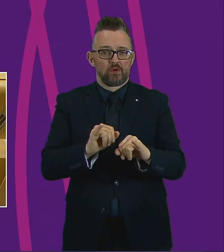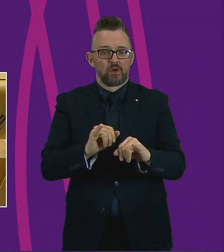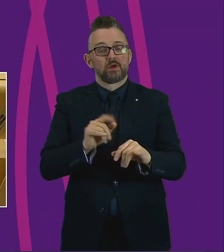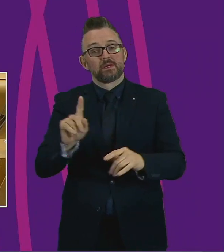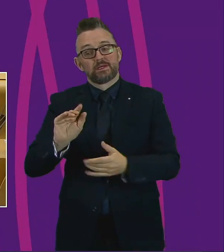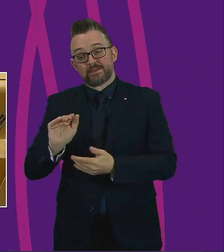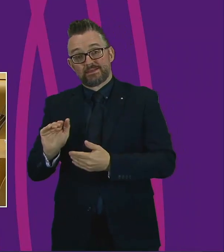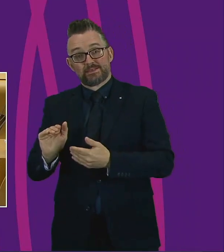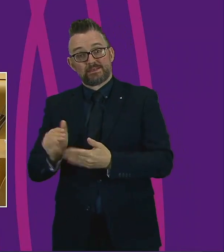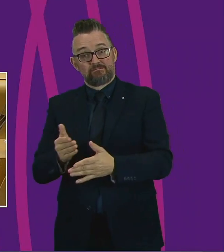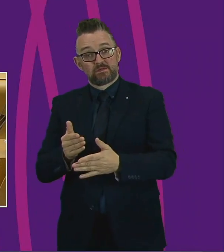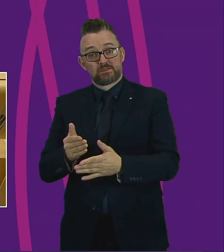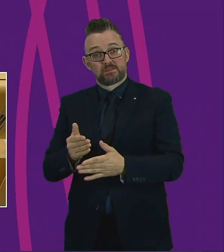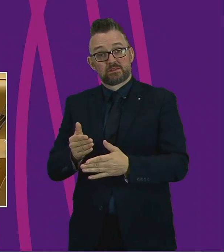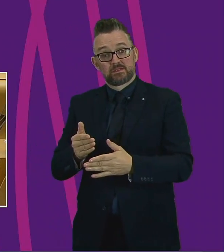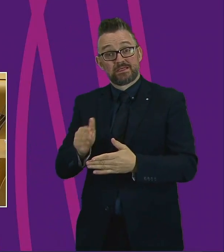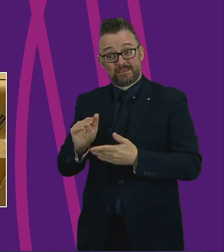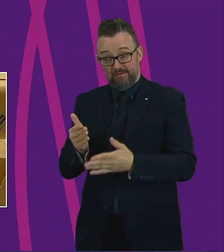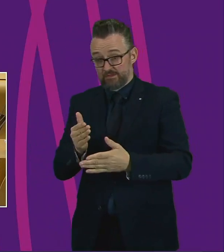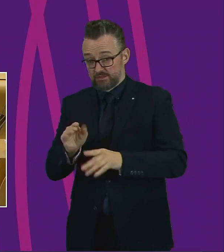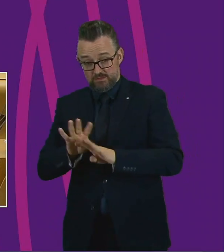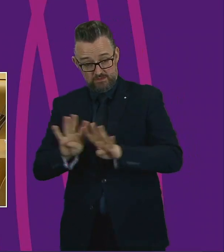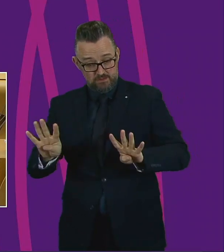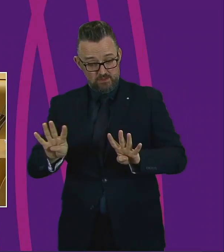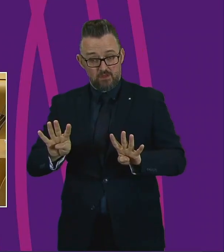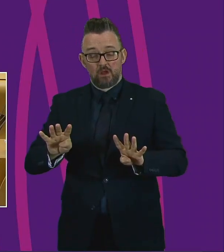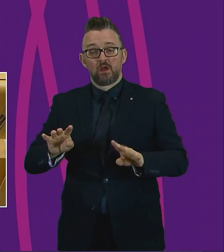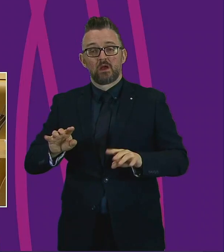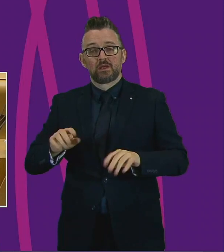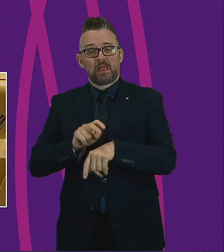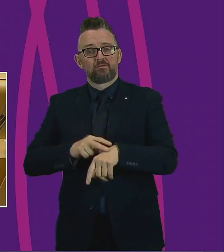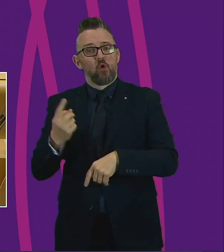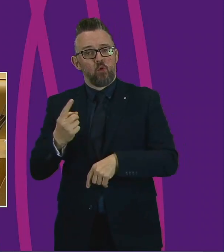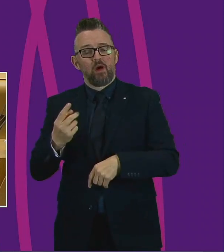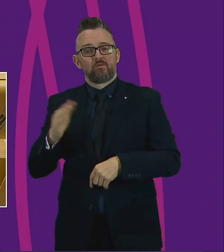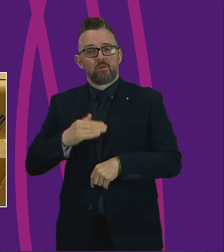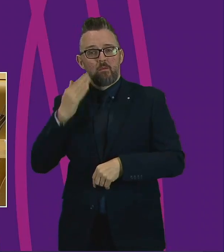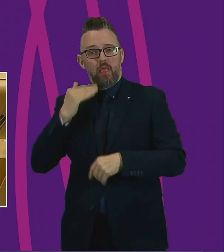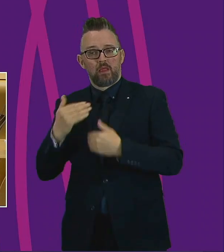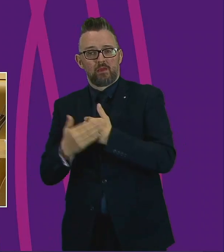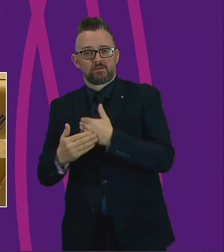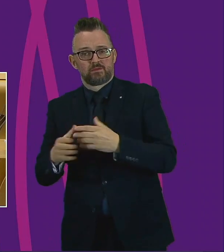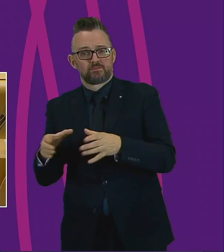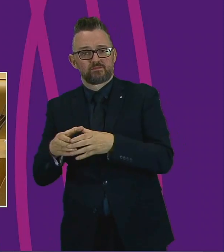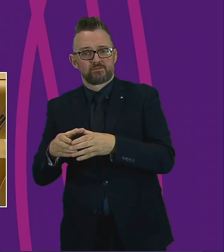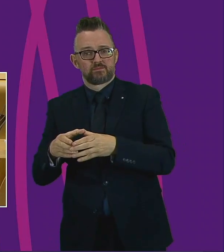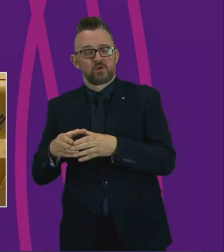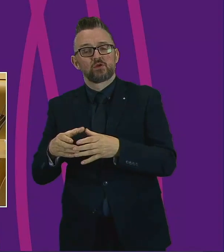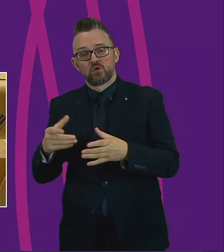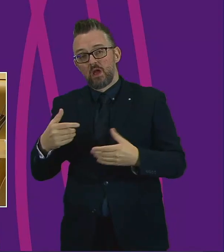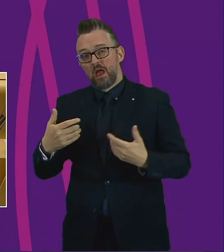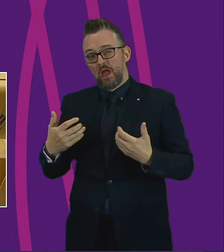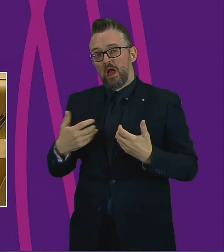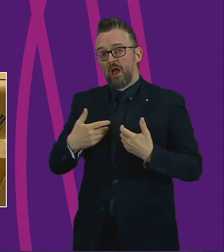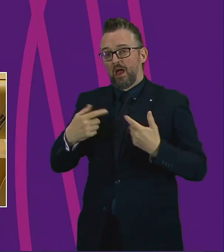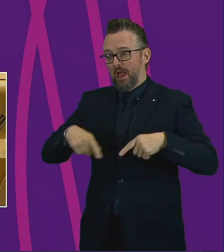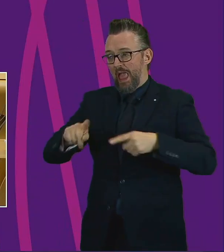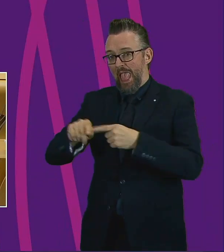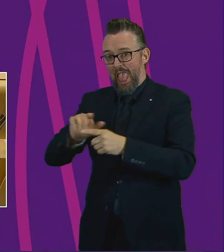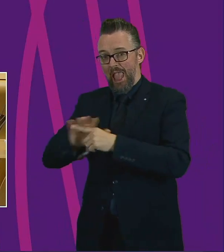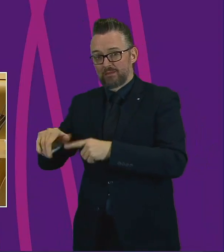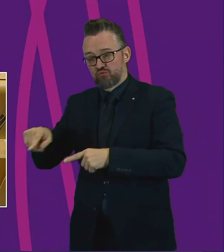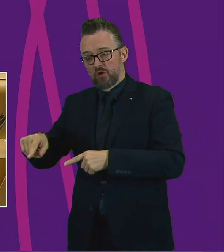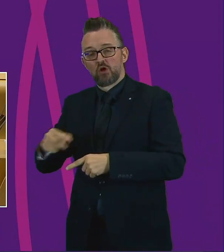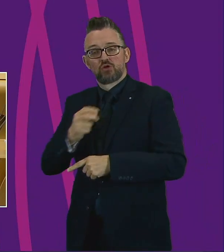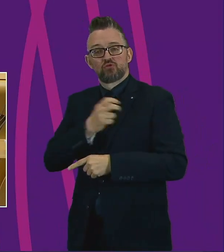are staffed by members of those communities. So I'd ask the Cabinet Secretary in our summing up to address the concerns of Edinburgh's Unison